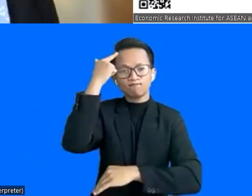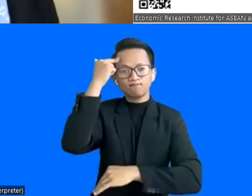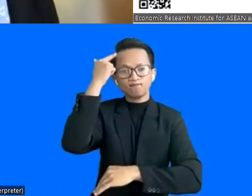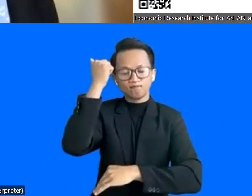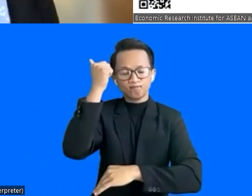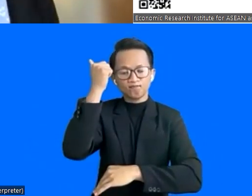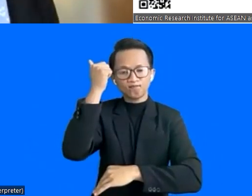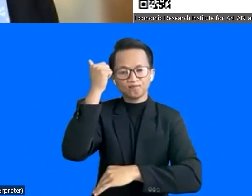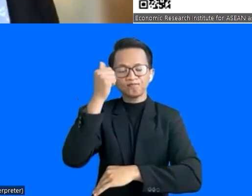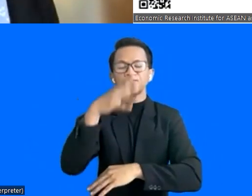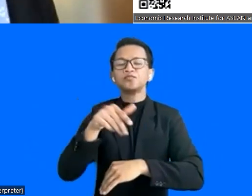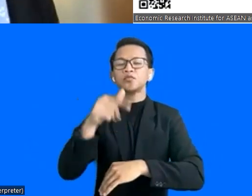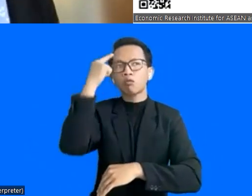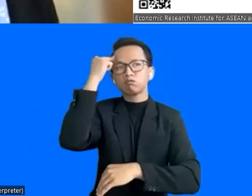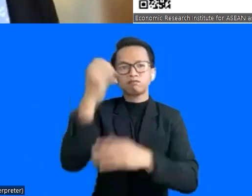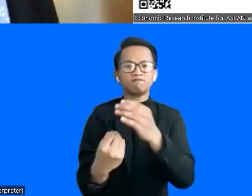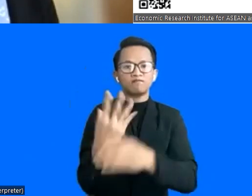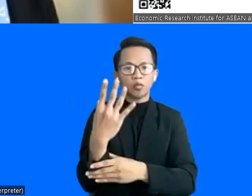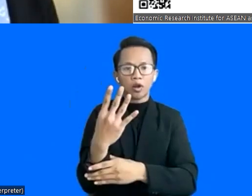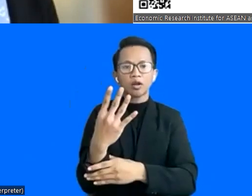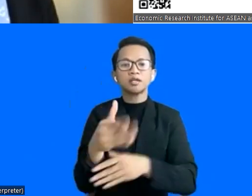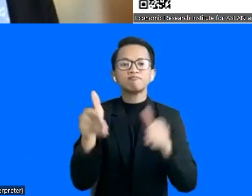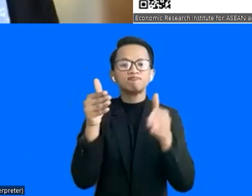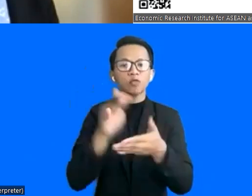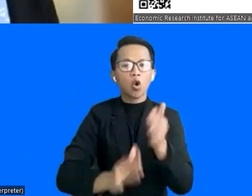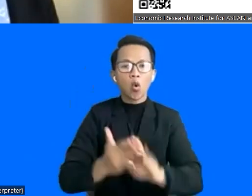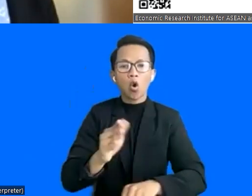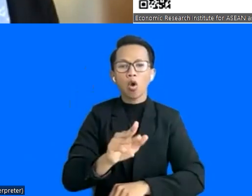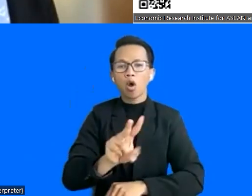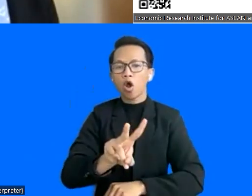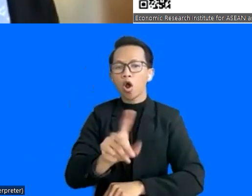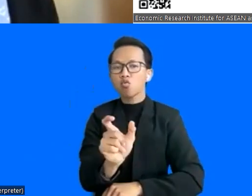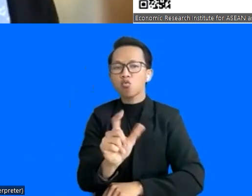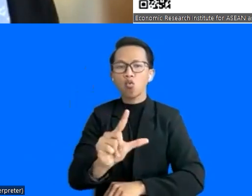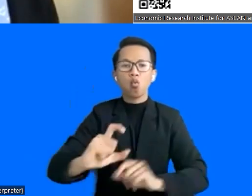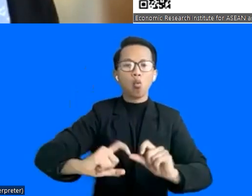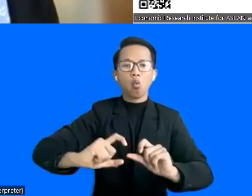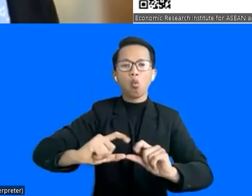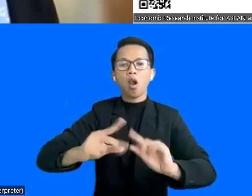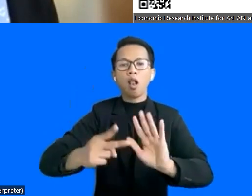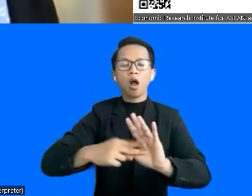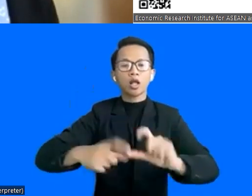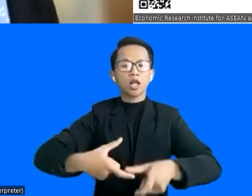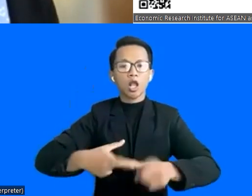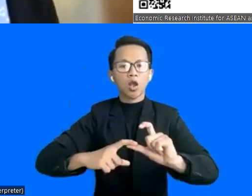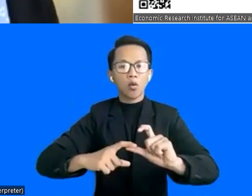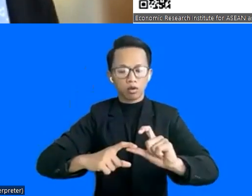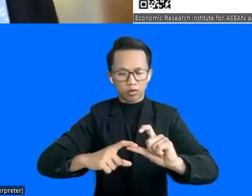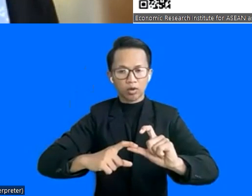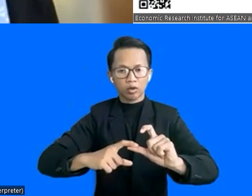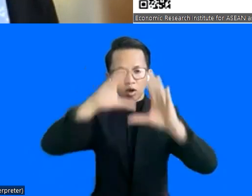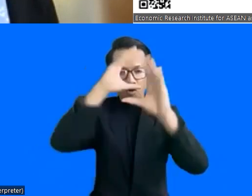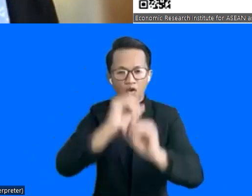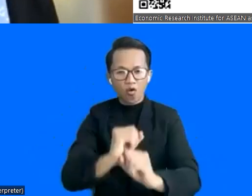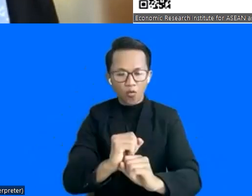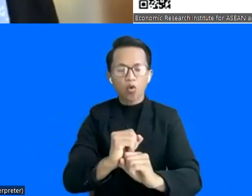that is based in Thailand. So Fulkan actually is a startup that focuses on developing AI services in